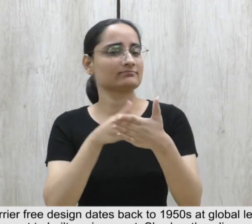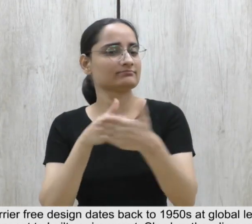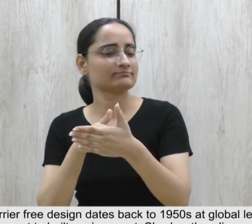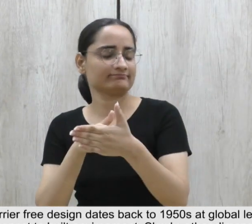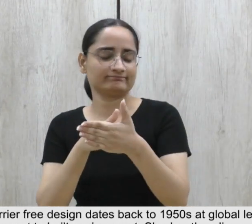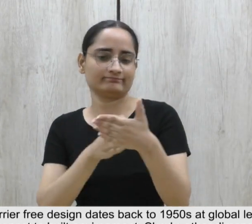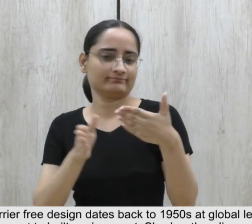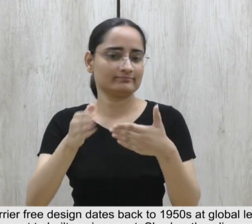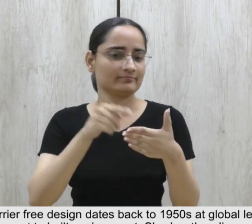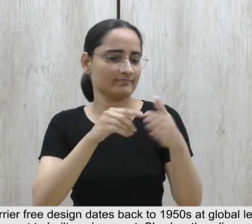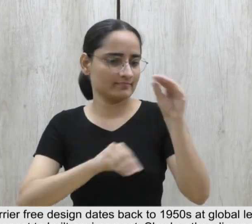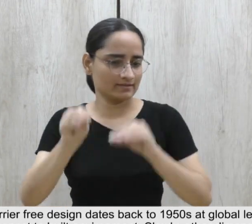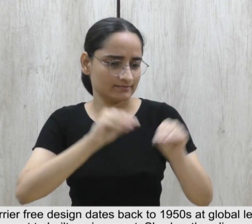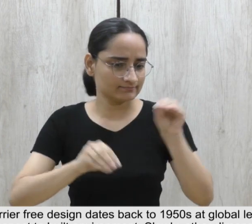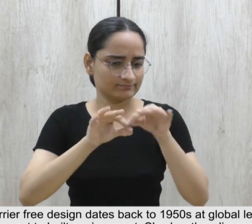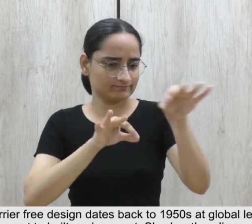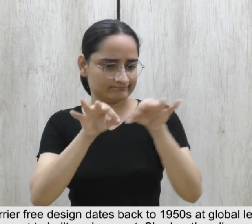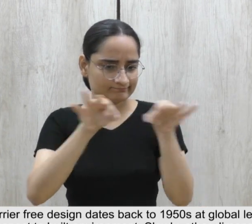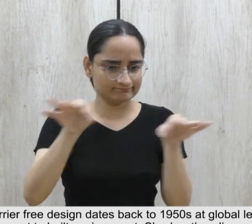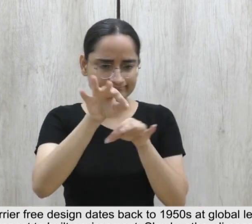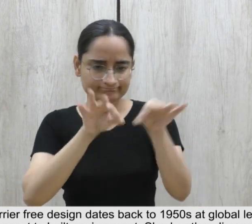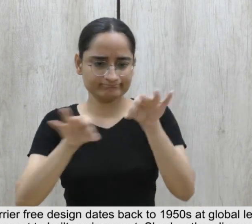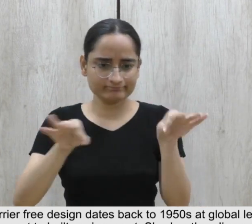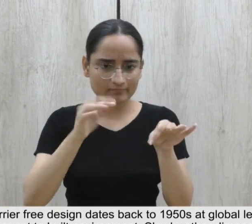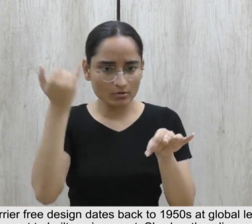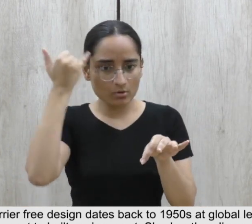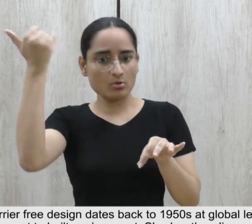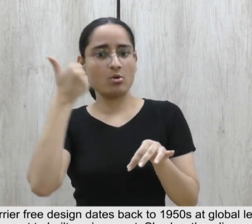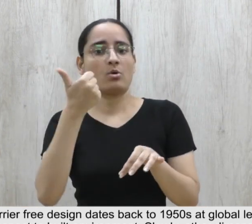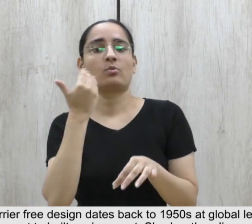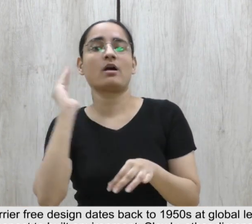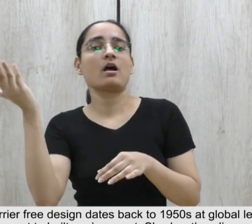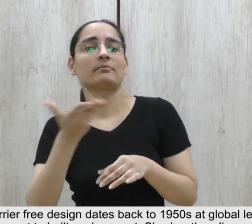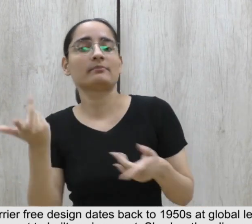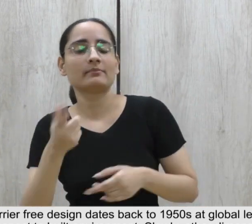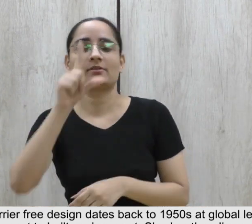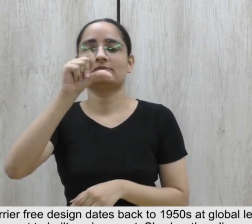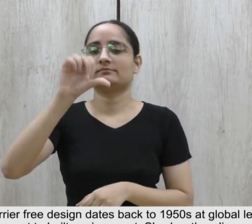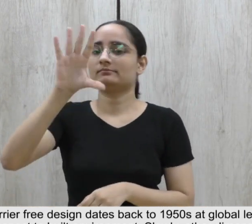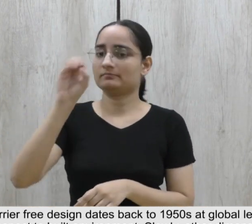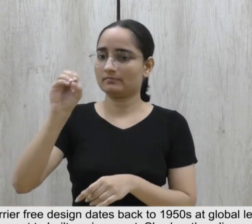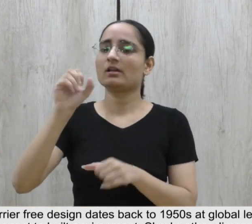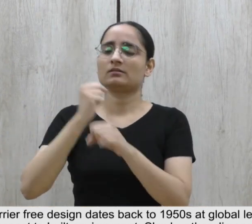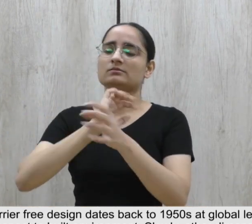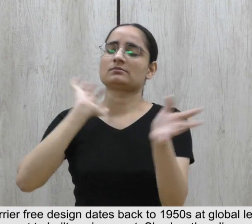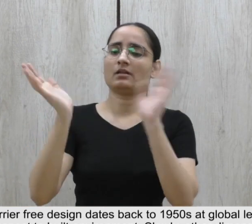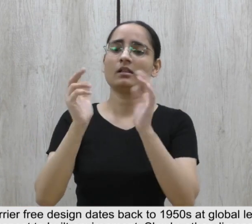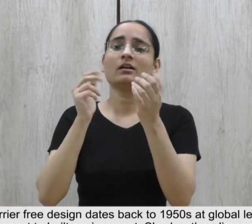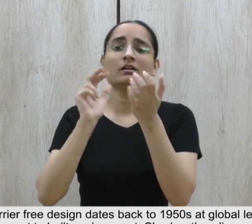2. The concept of barrier-free design dates back to 1950s at global level,